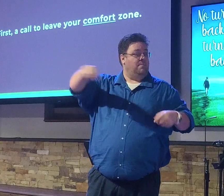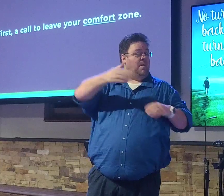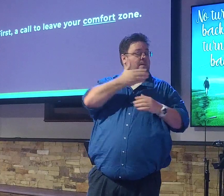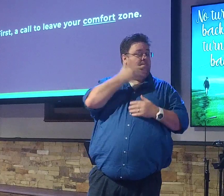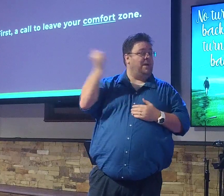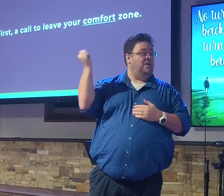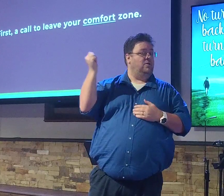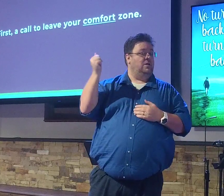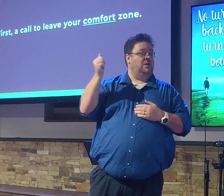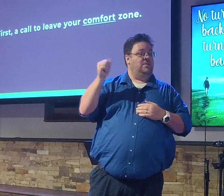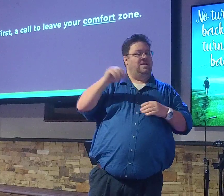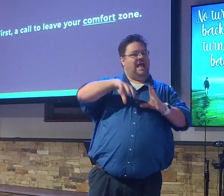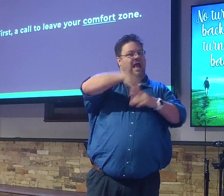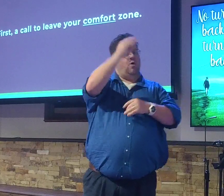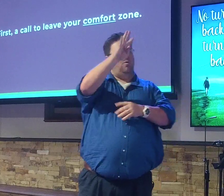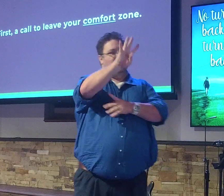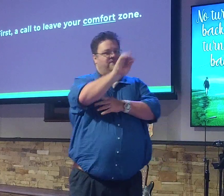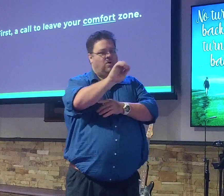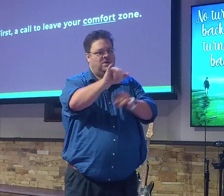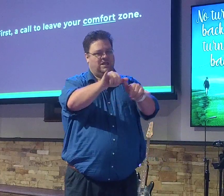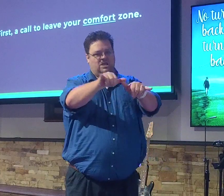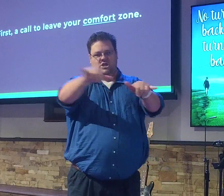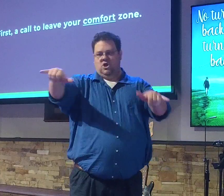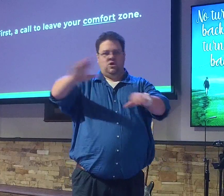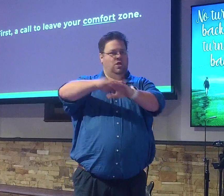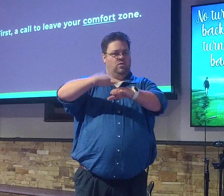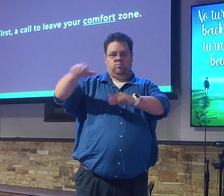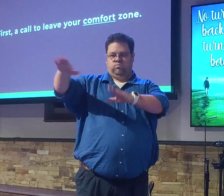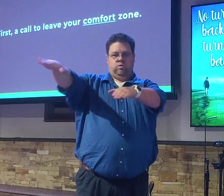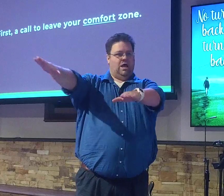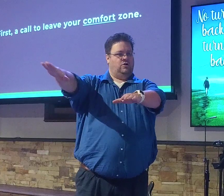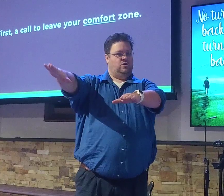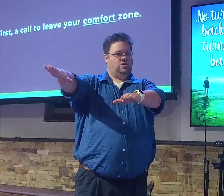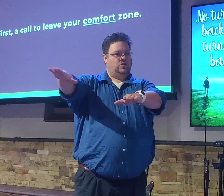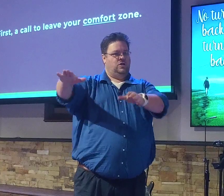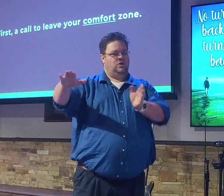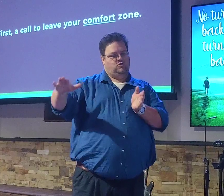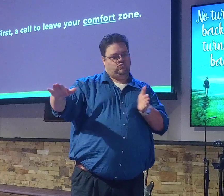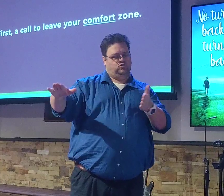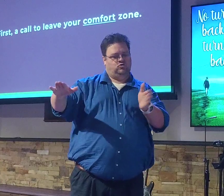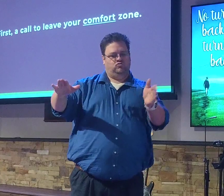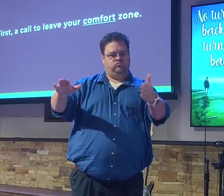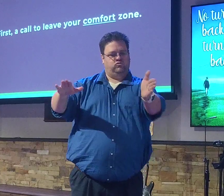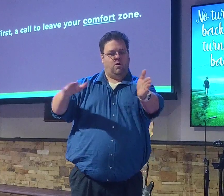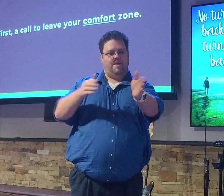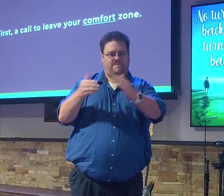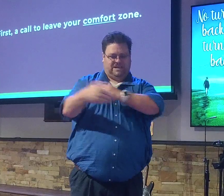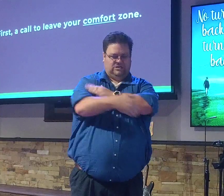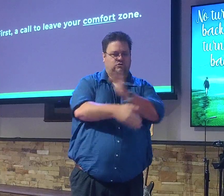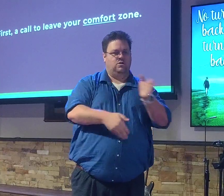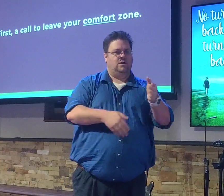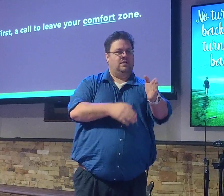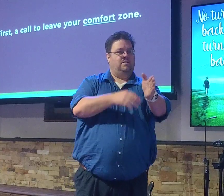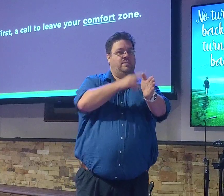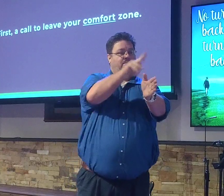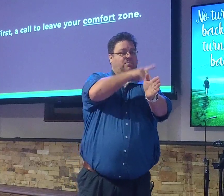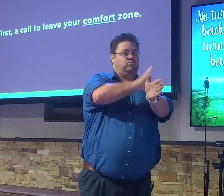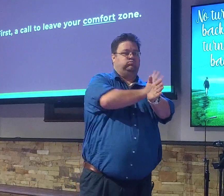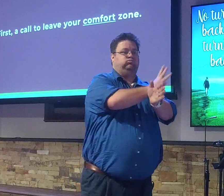40, 50 yards out on the water from the shore, you know that people on the shore can hear you out there perfectly.